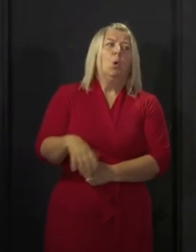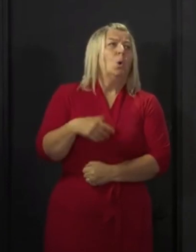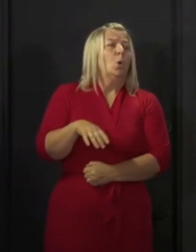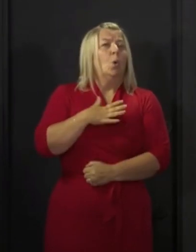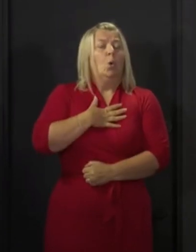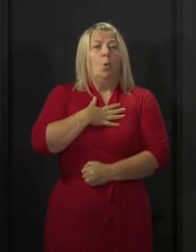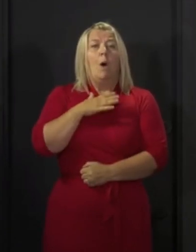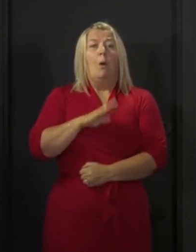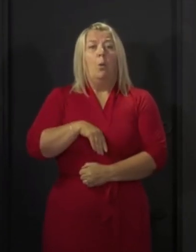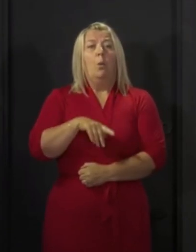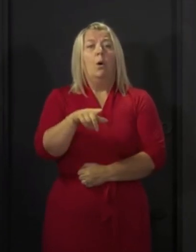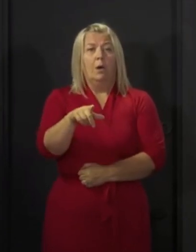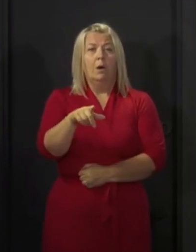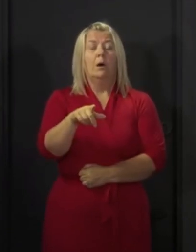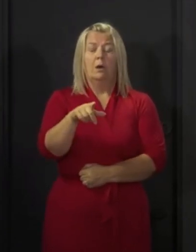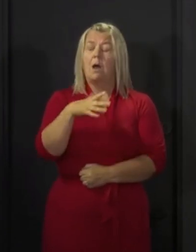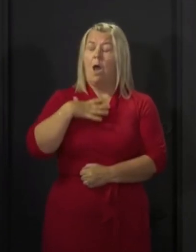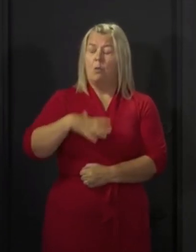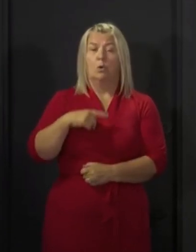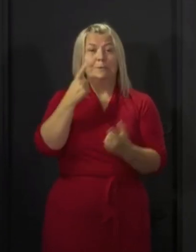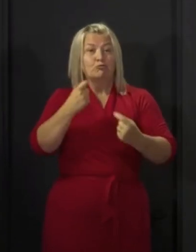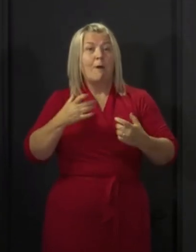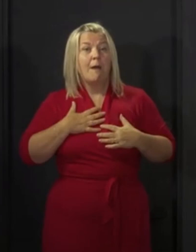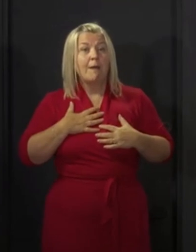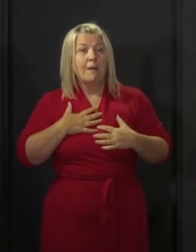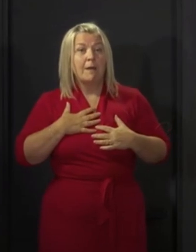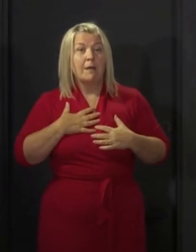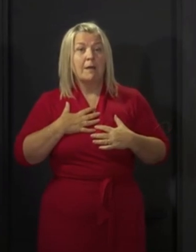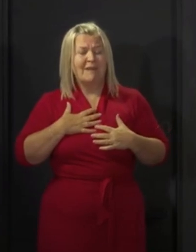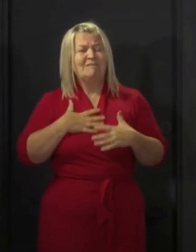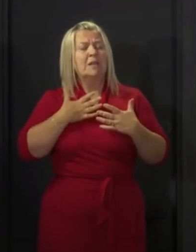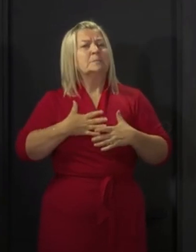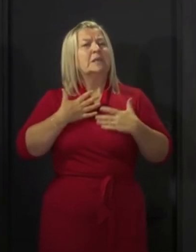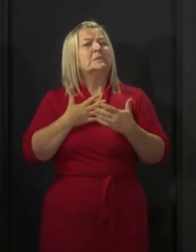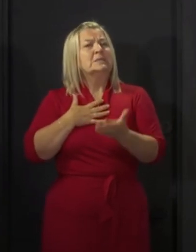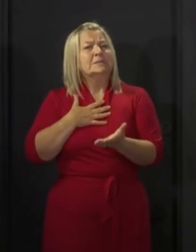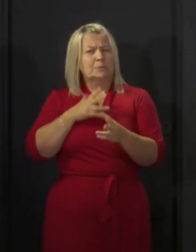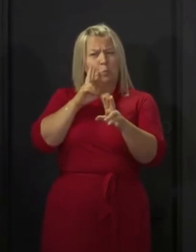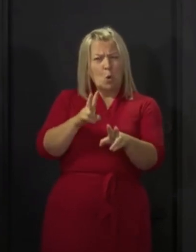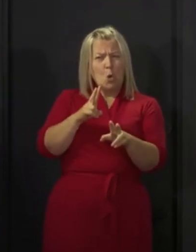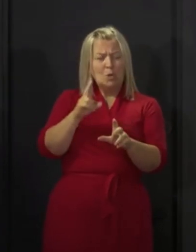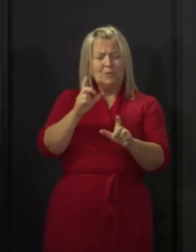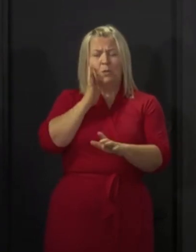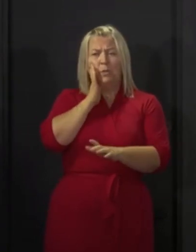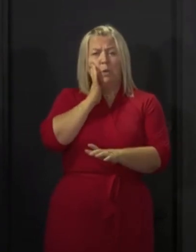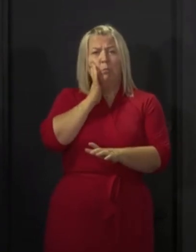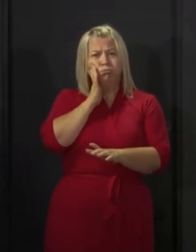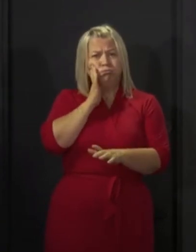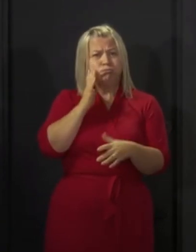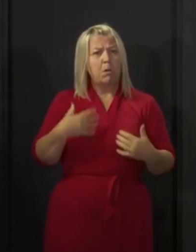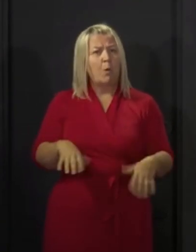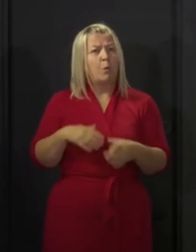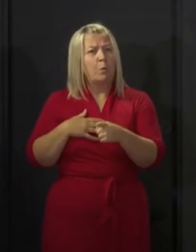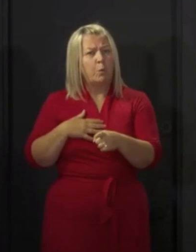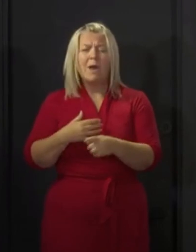to put too fine a point on it made me want to cry looking at them. I know what a hard slog it is